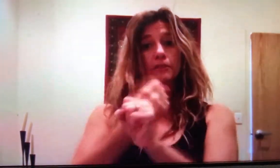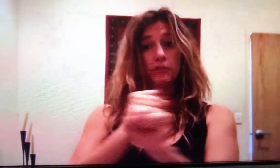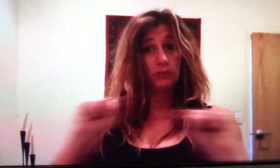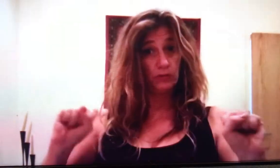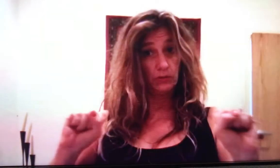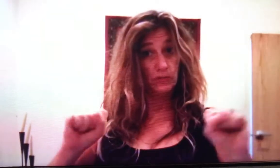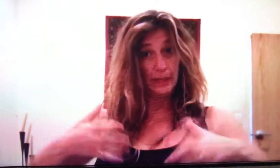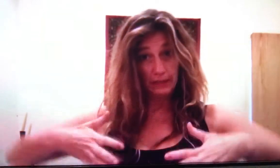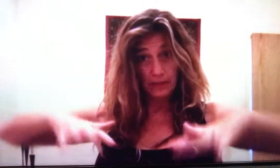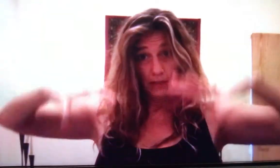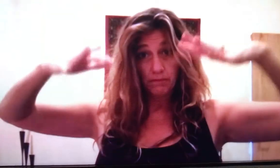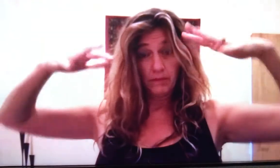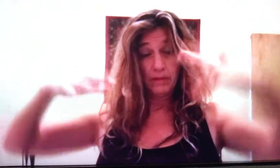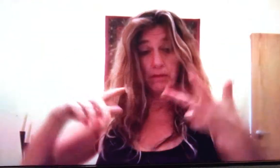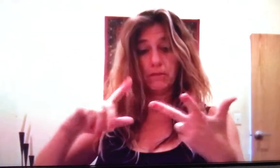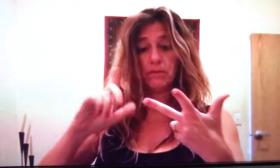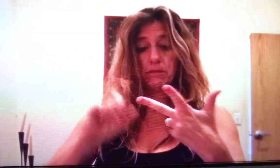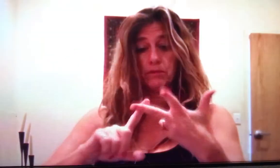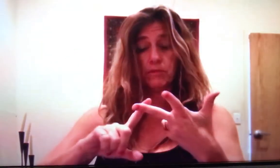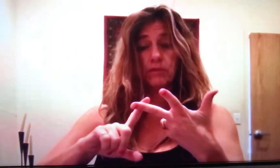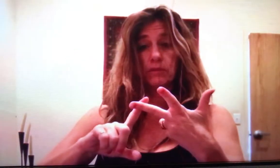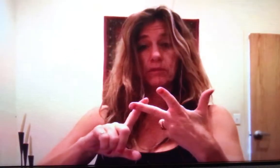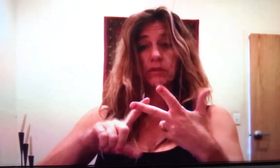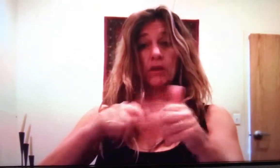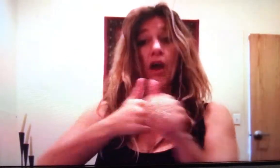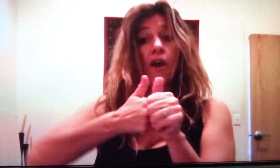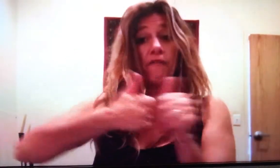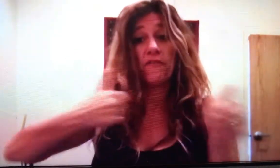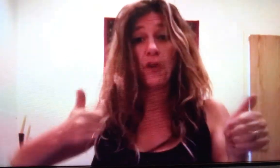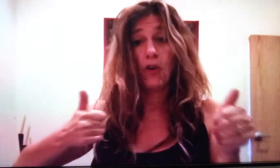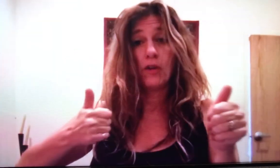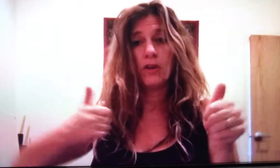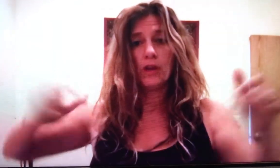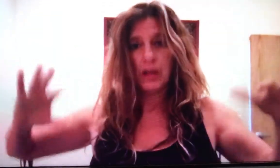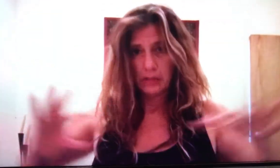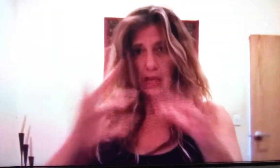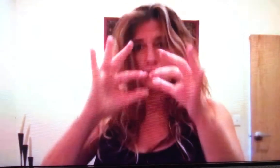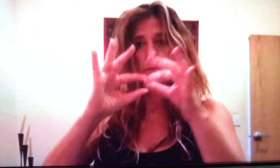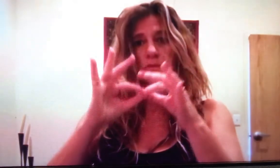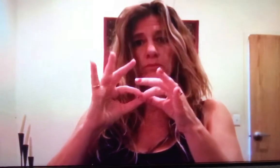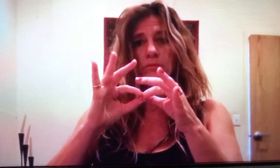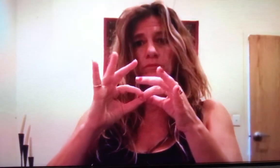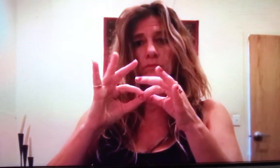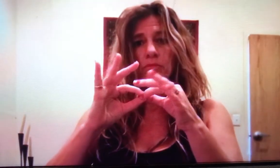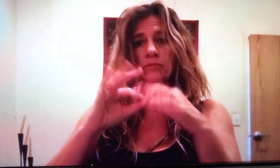Then we have the secure attachment. And we have avoidant attachment.